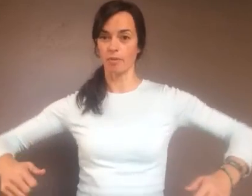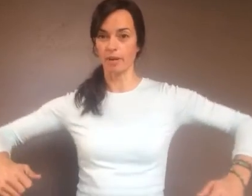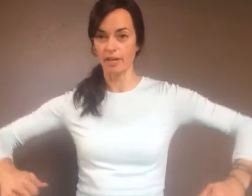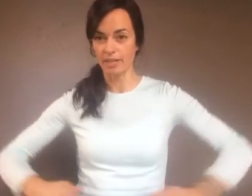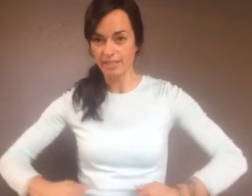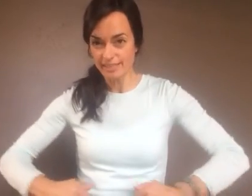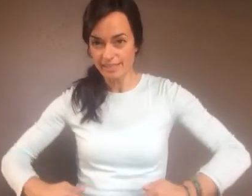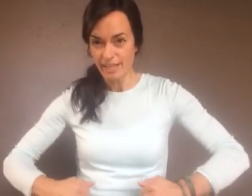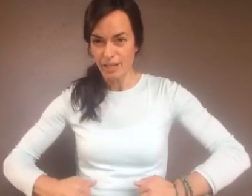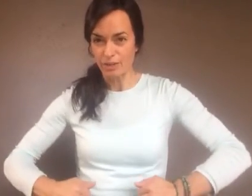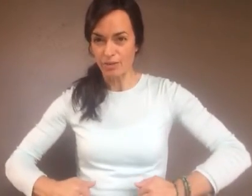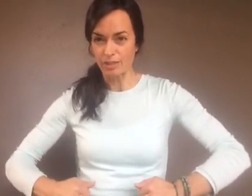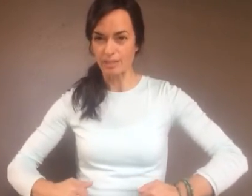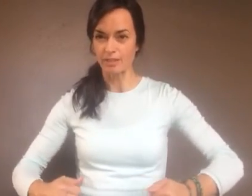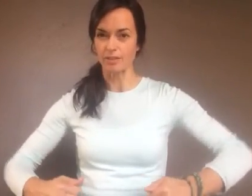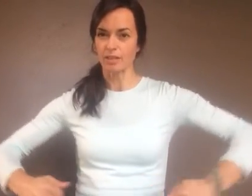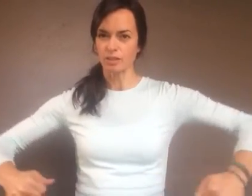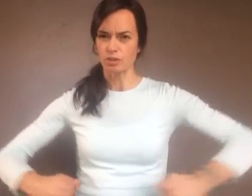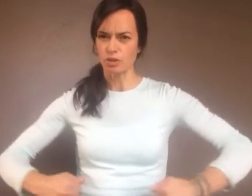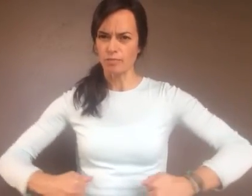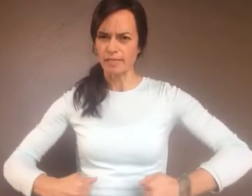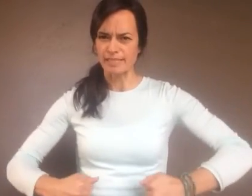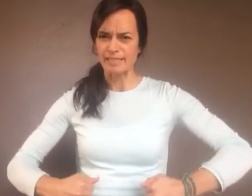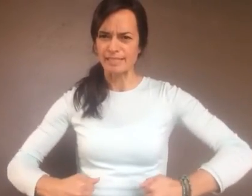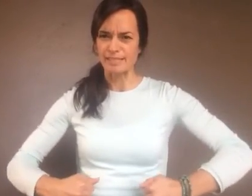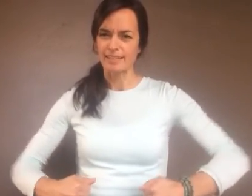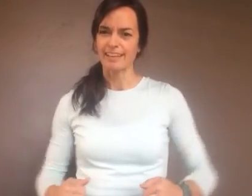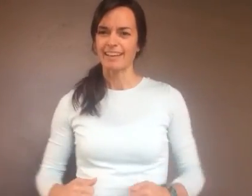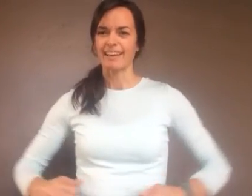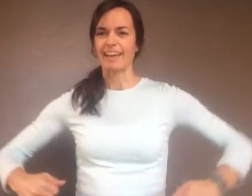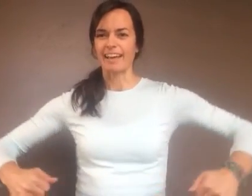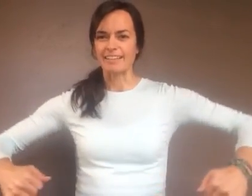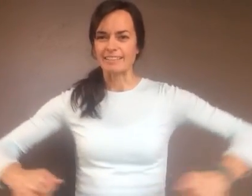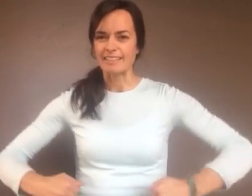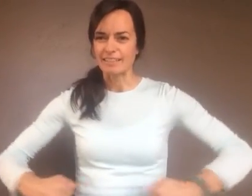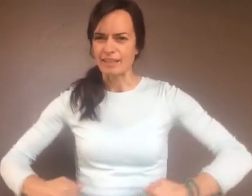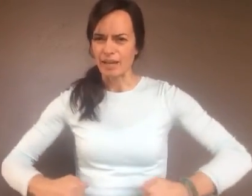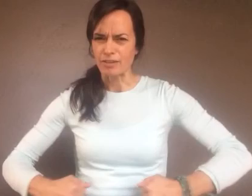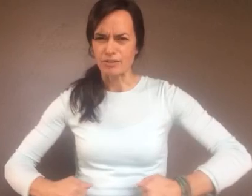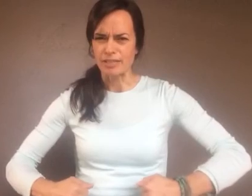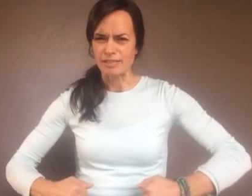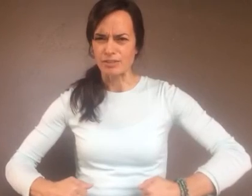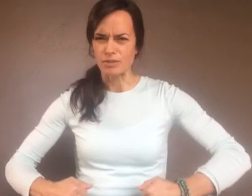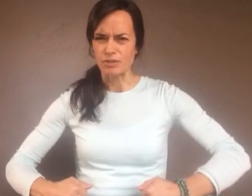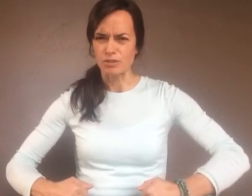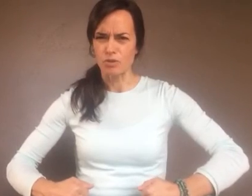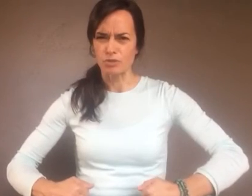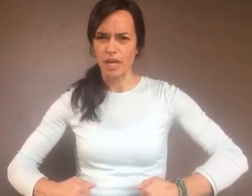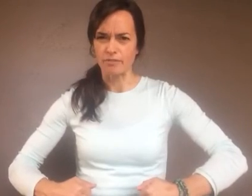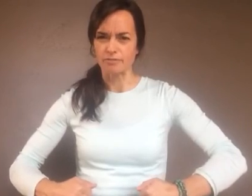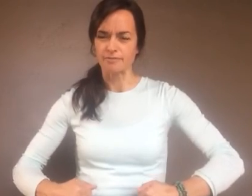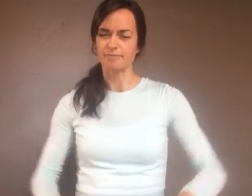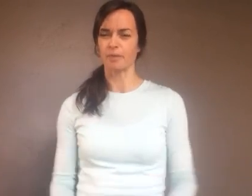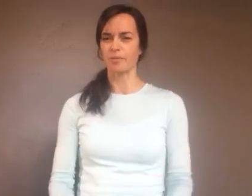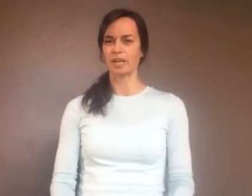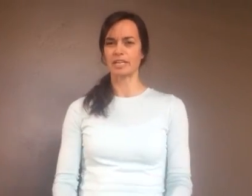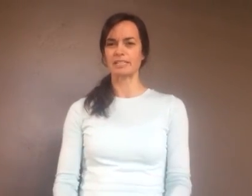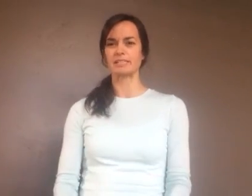barbarians, you're going to show your muscles. And they kind of do this as though they're so tough, barbarians.